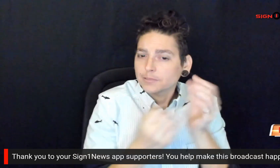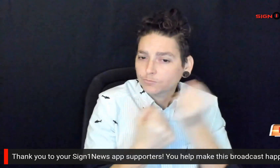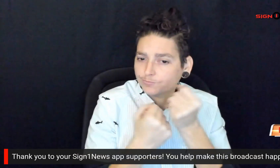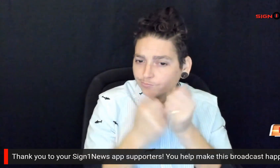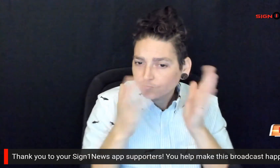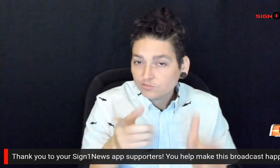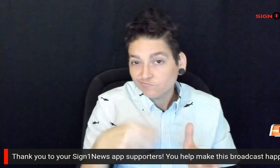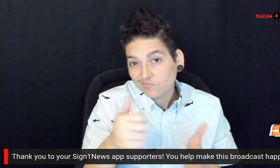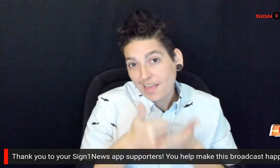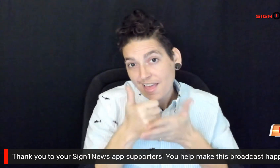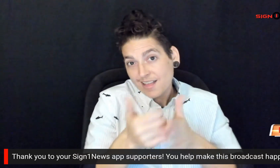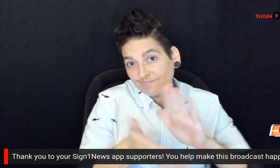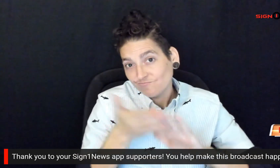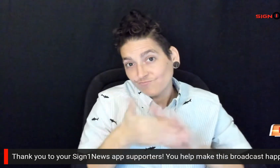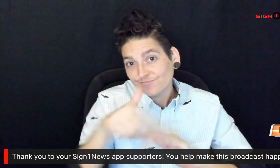You helped make this broadcast happen.